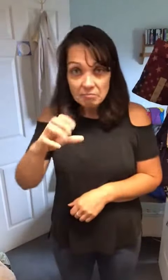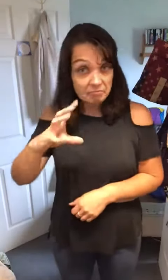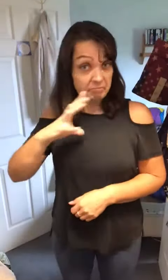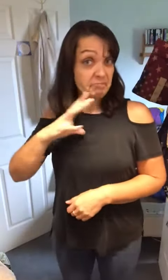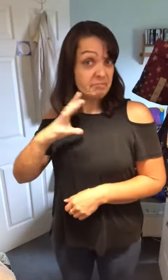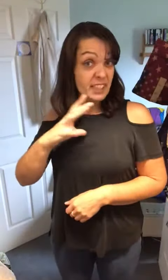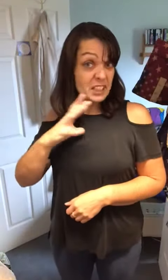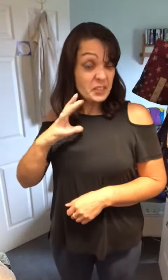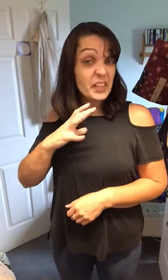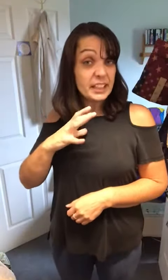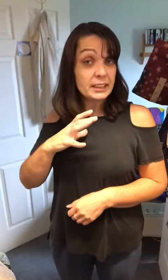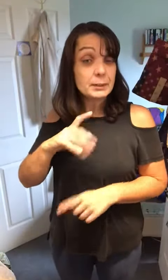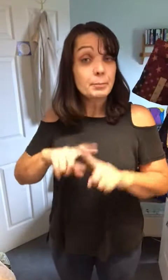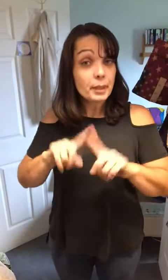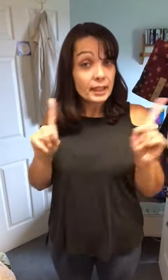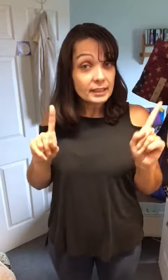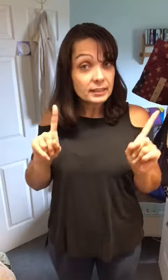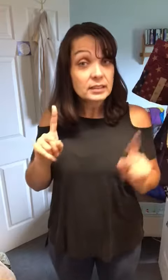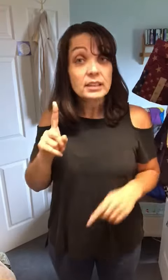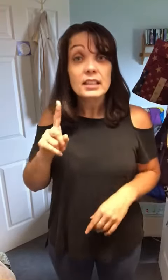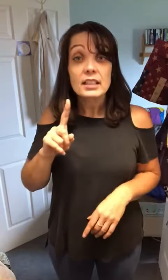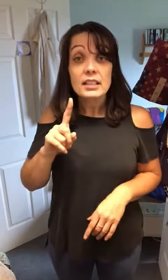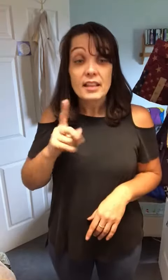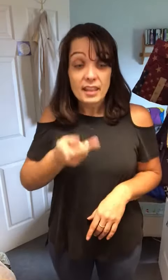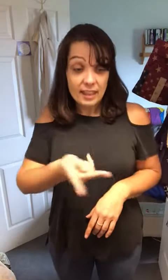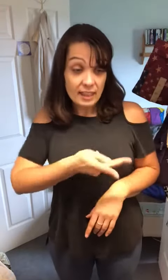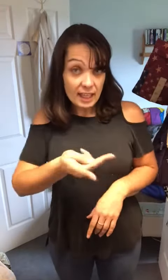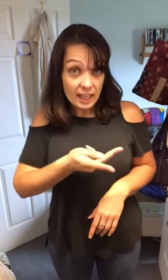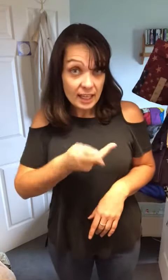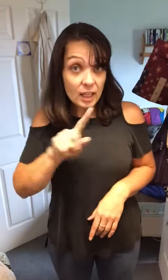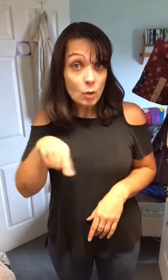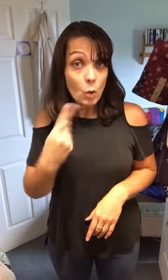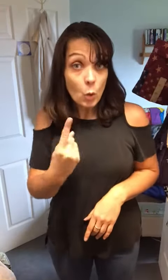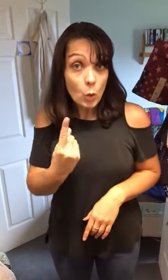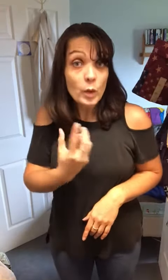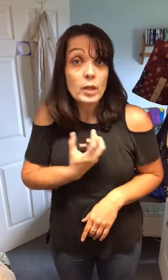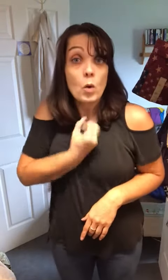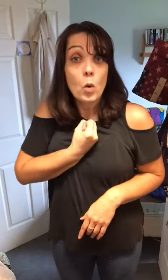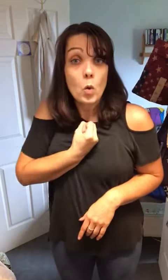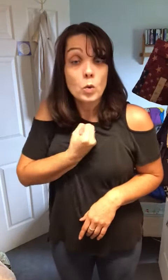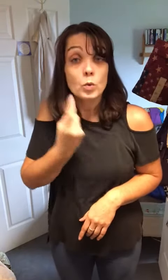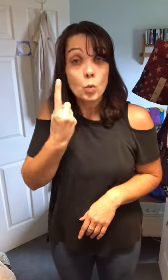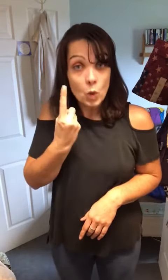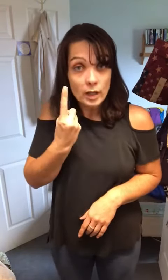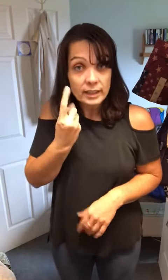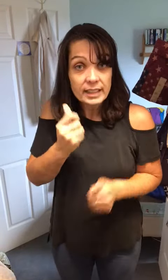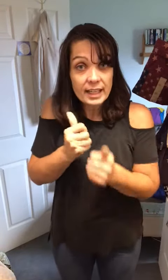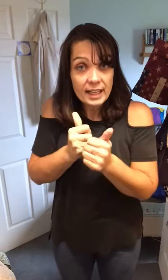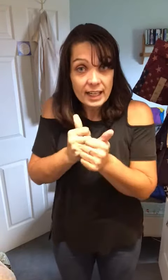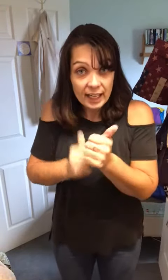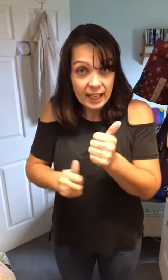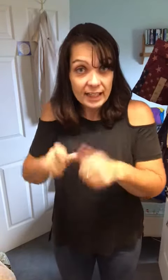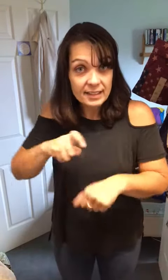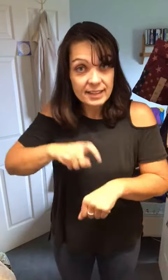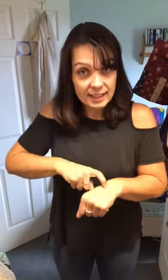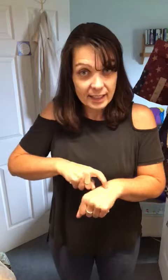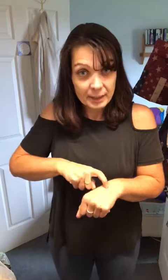that's fine but they can only hold one at a time